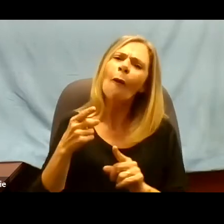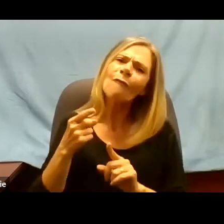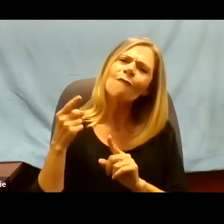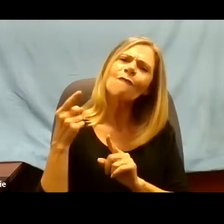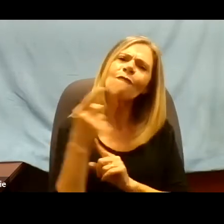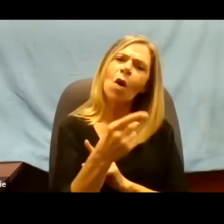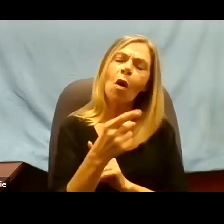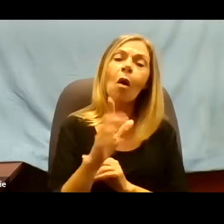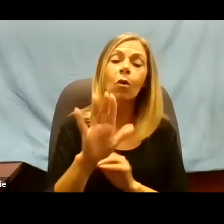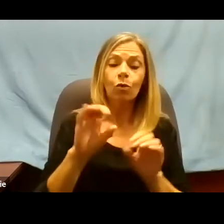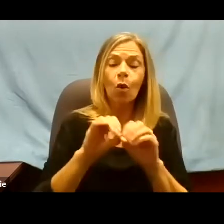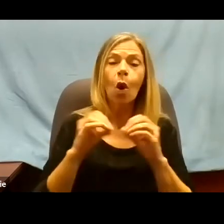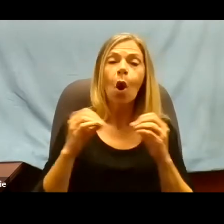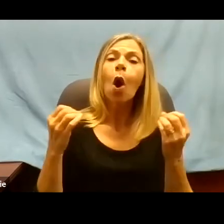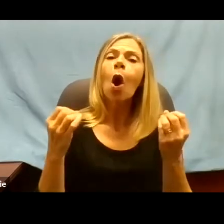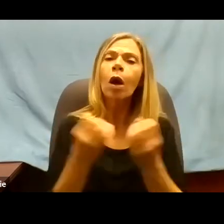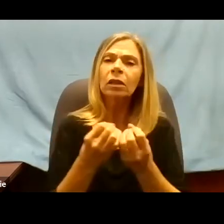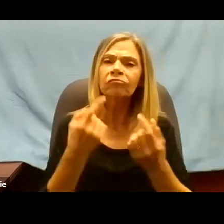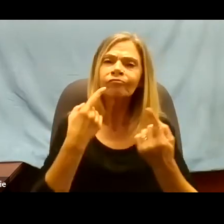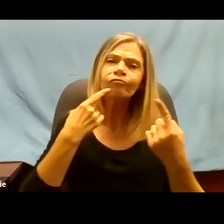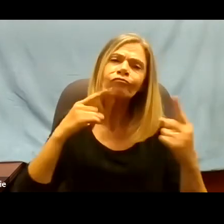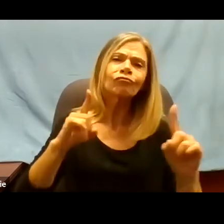go far together.